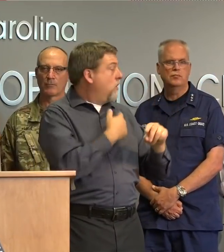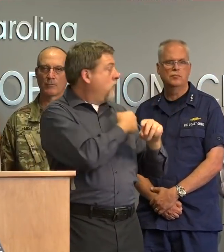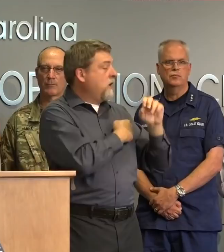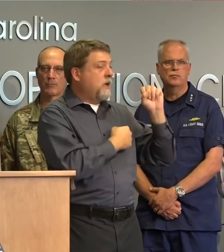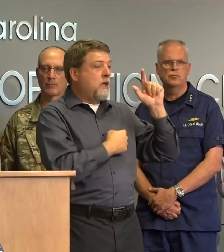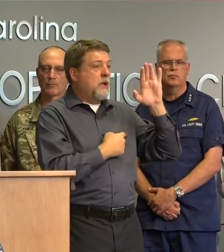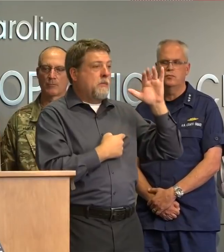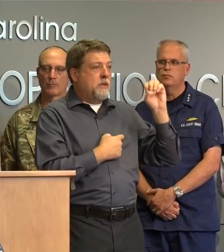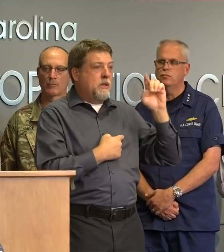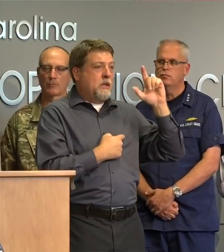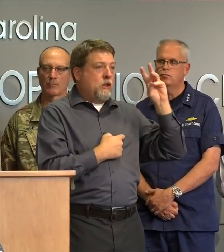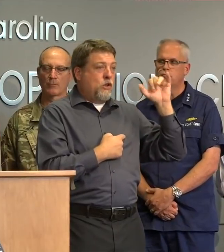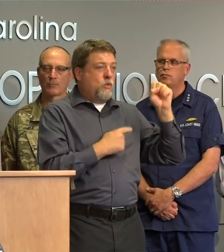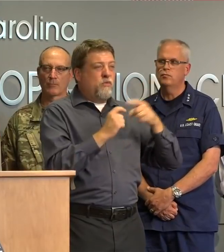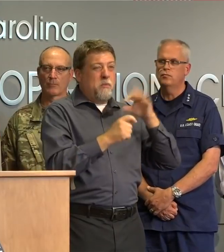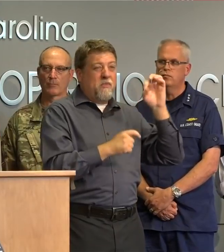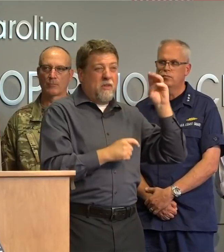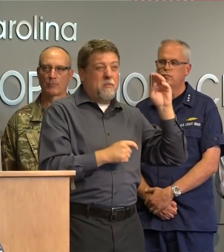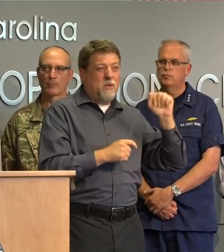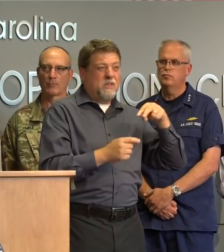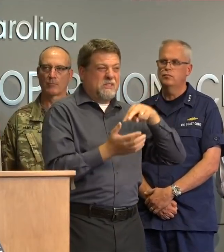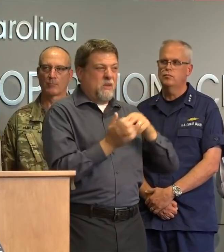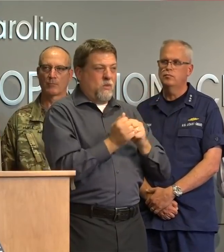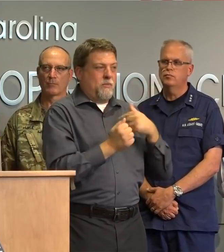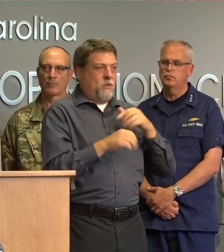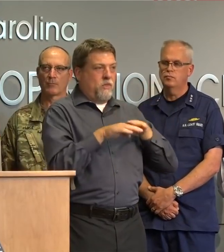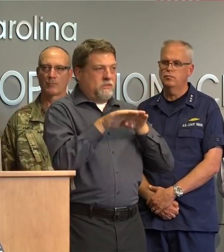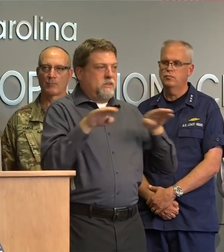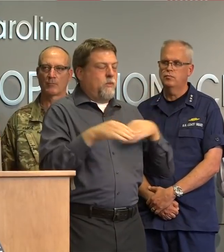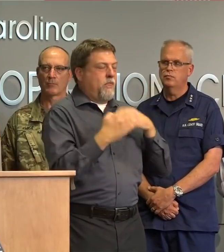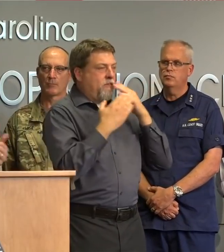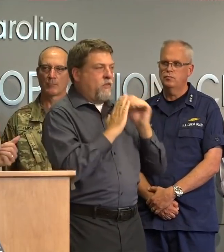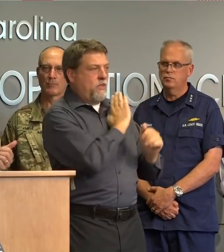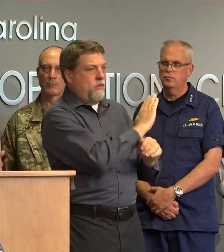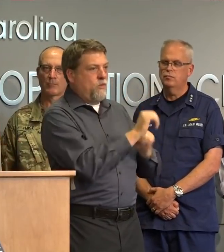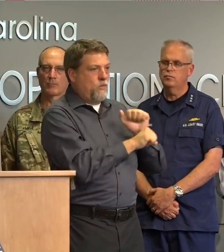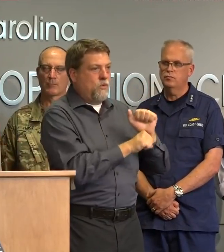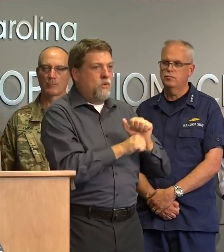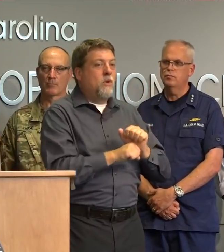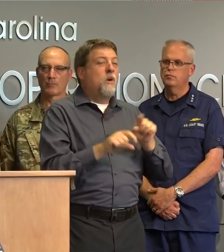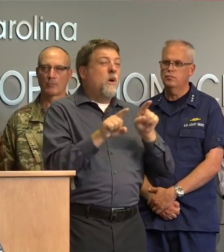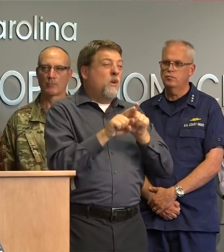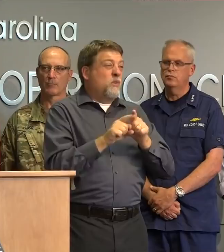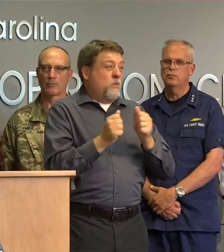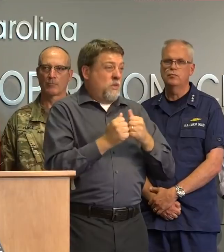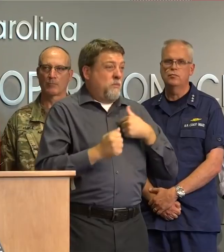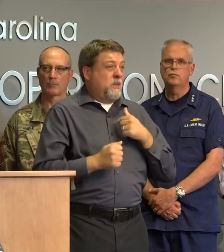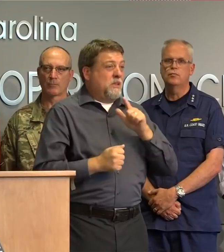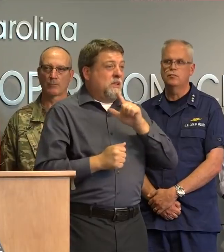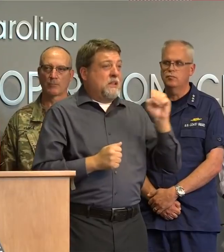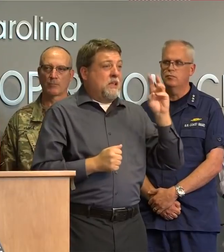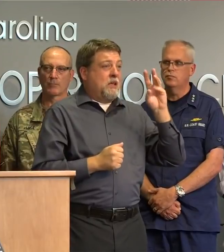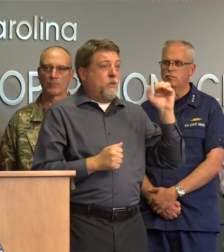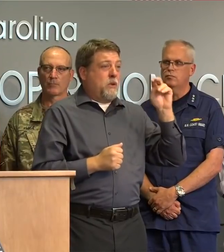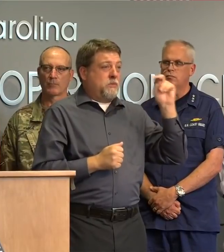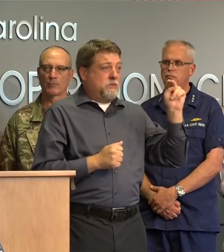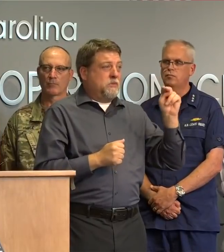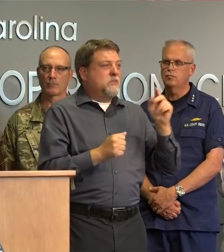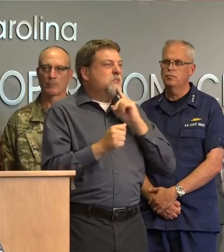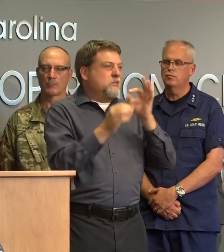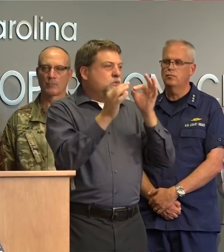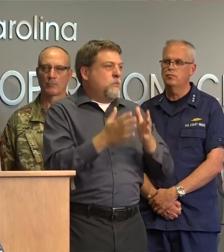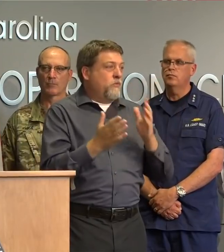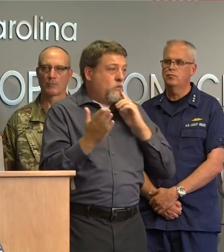our fema partner we're grateful for them i'm also joined by lee williamson who is our interpreter